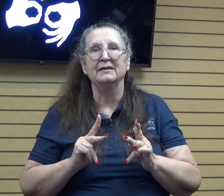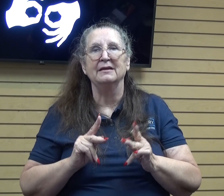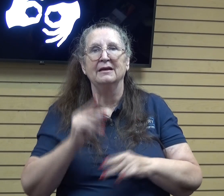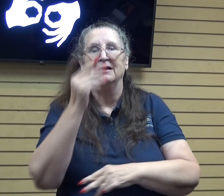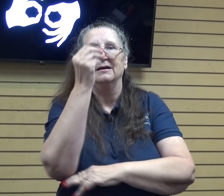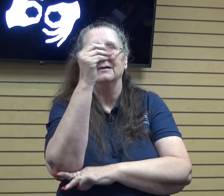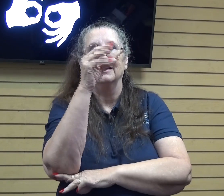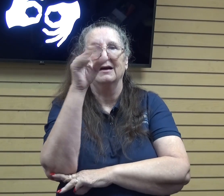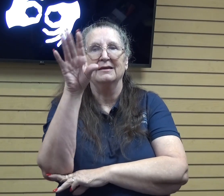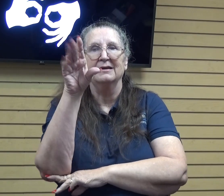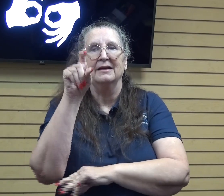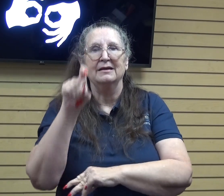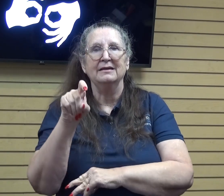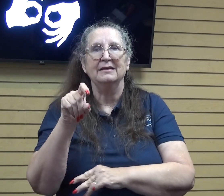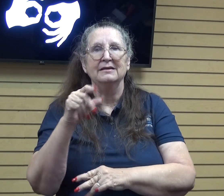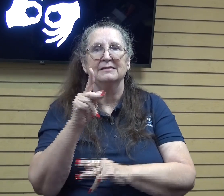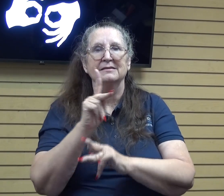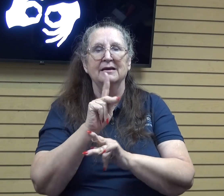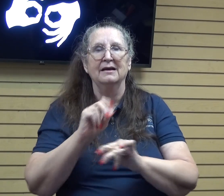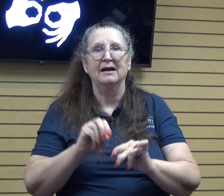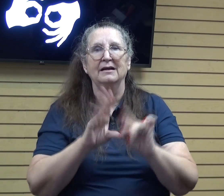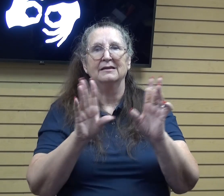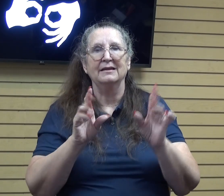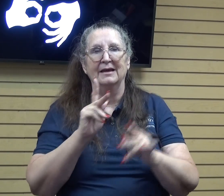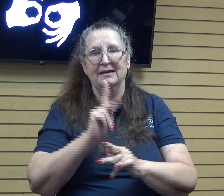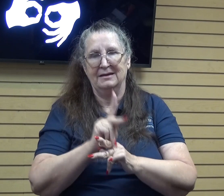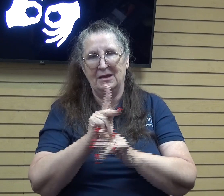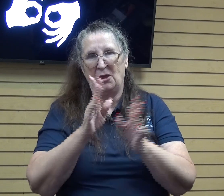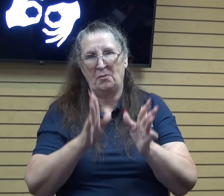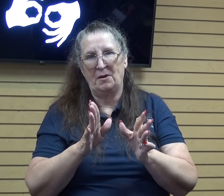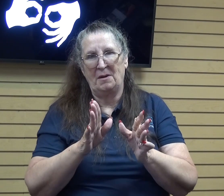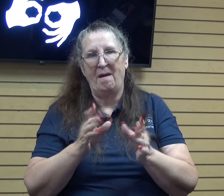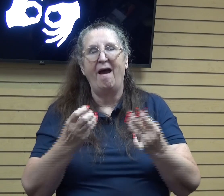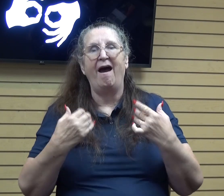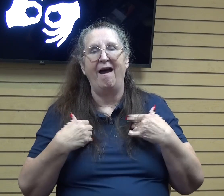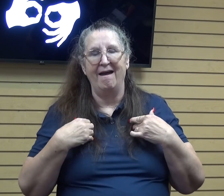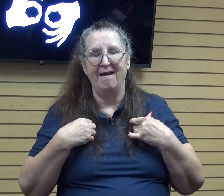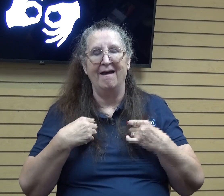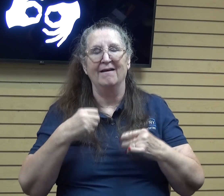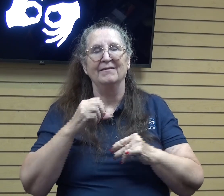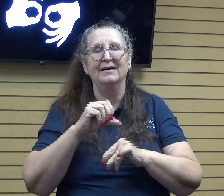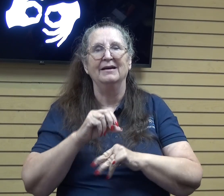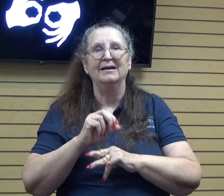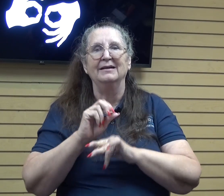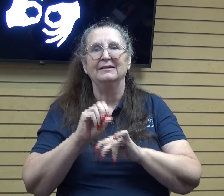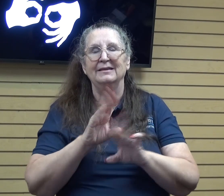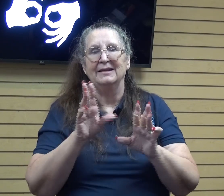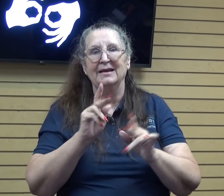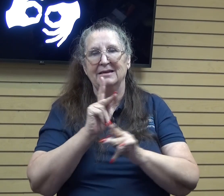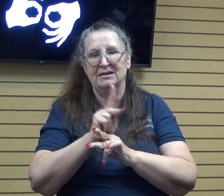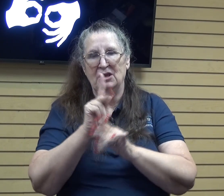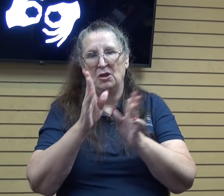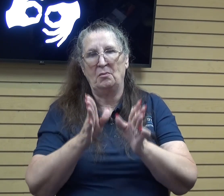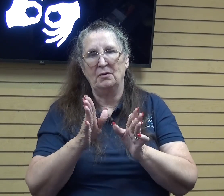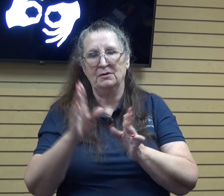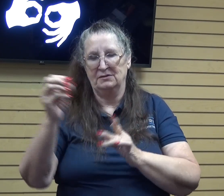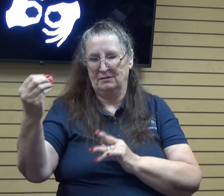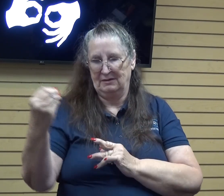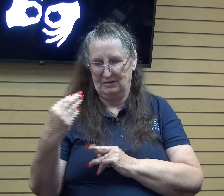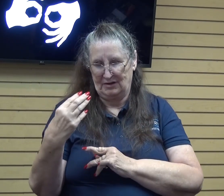a light keeper so i have those light keepers that are keeping that light shining on me uh making sure that i will be